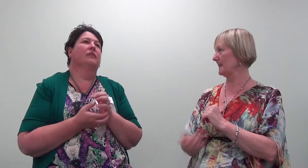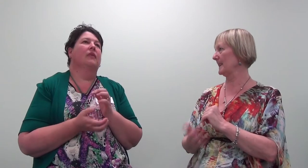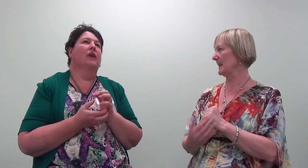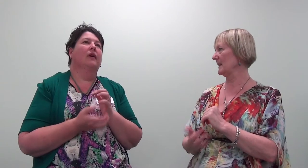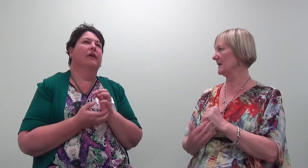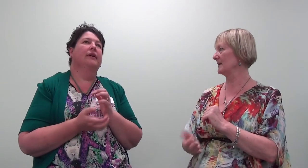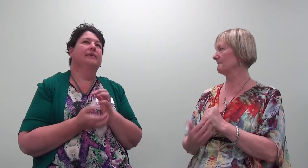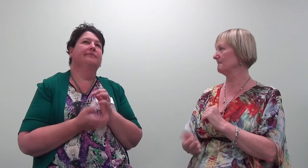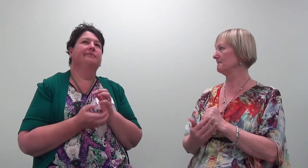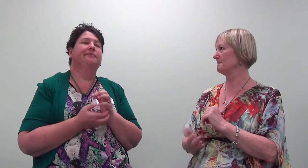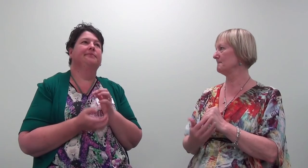Um.